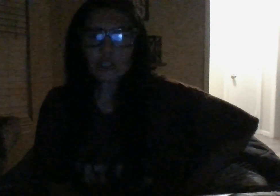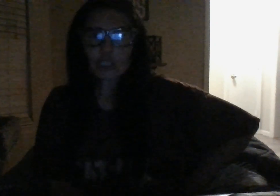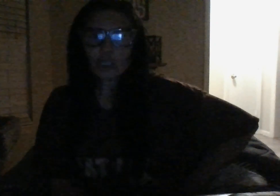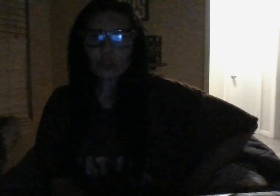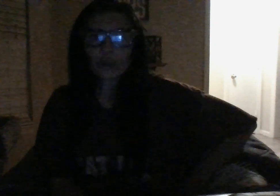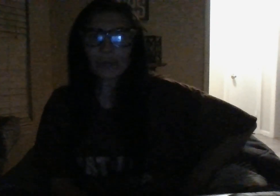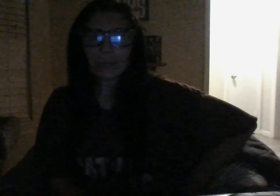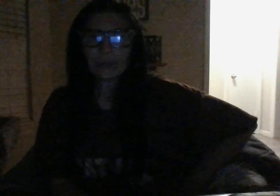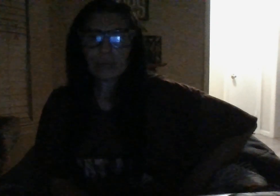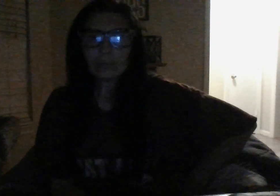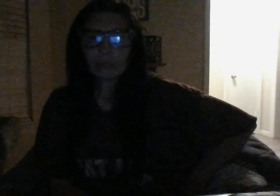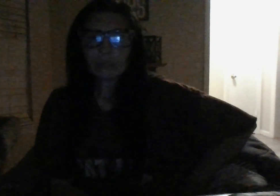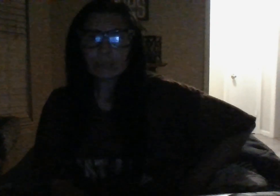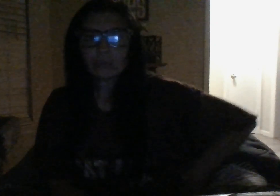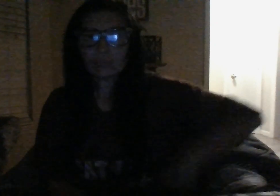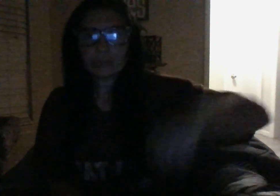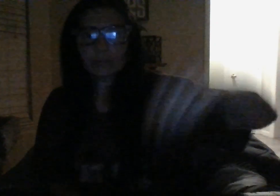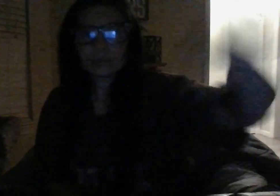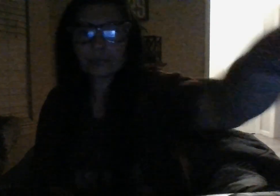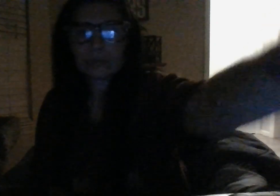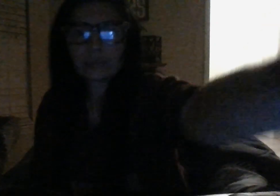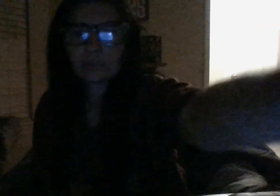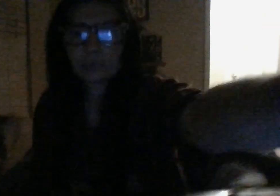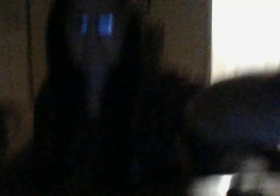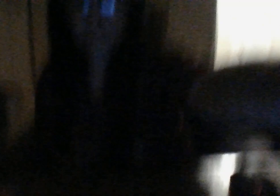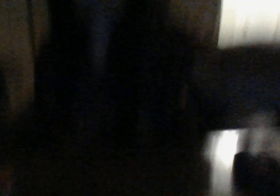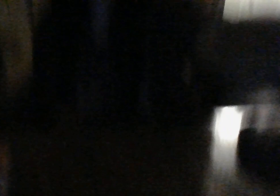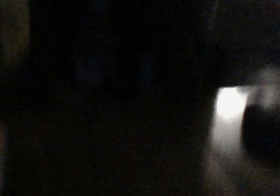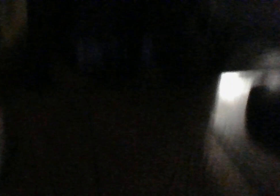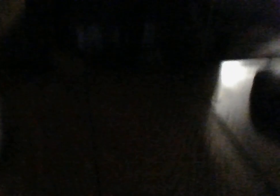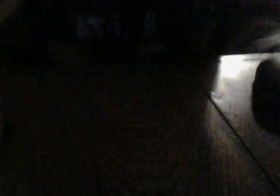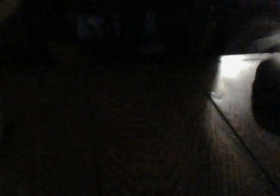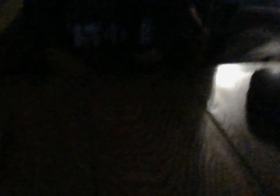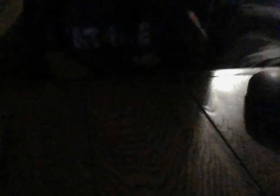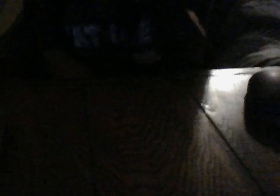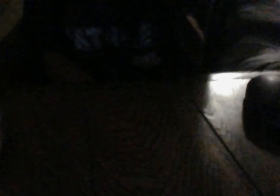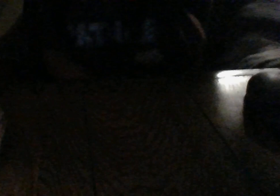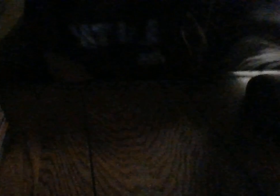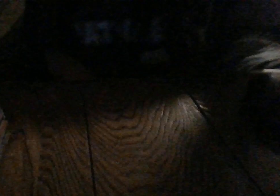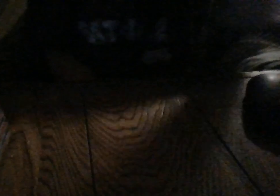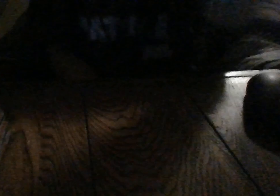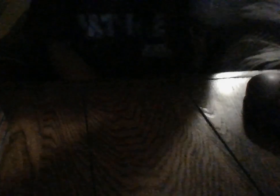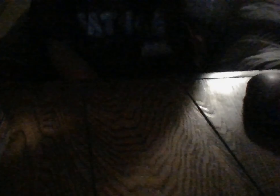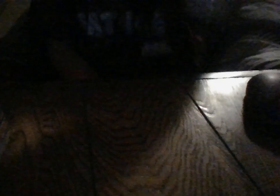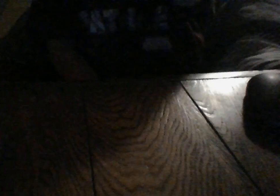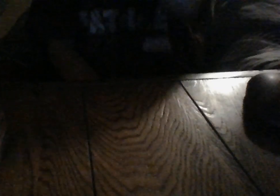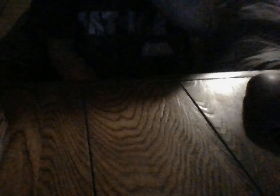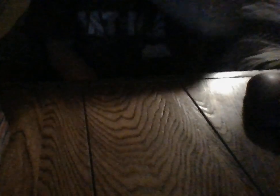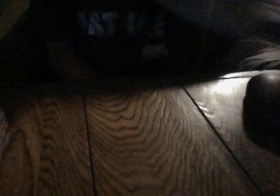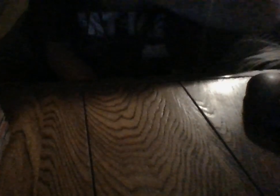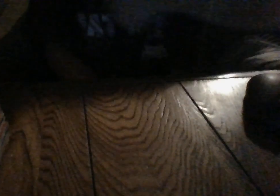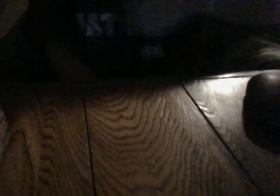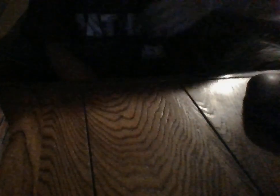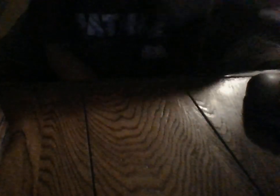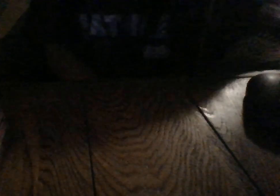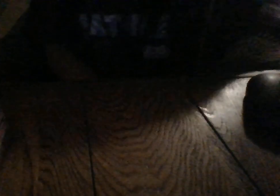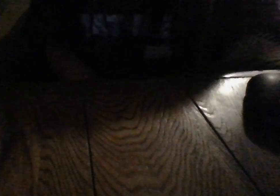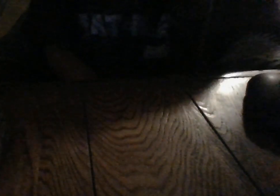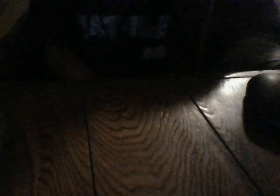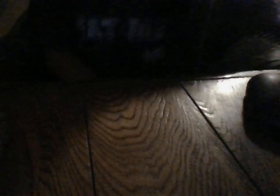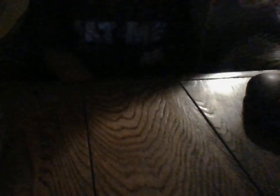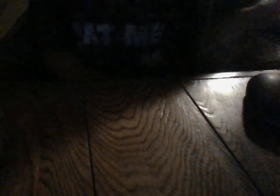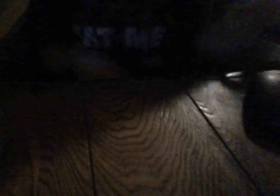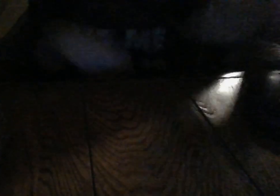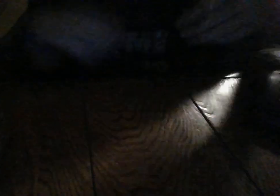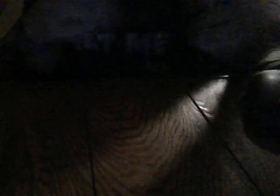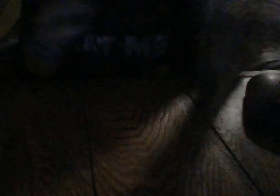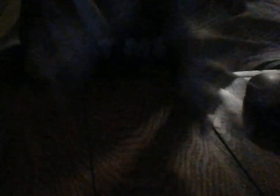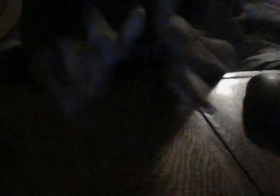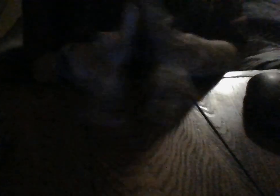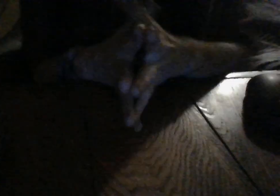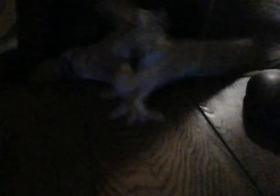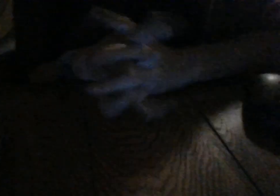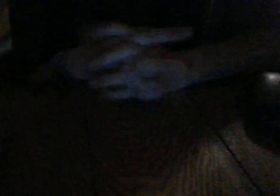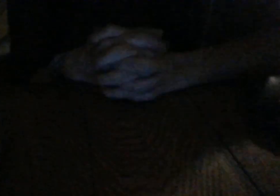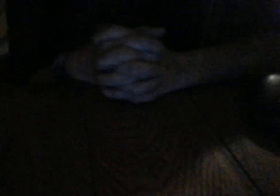that's just the truth let me see if i hear anything else i'm not going to point